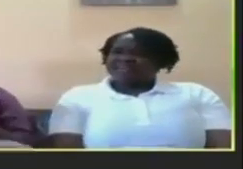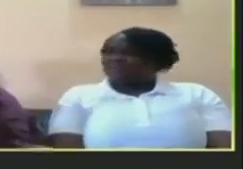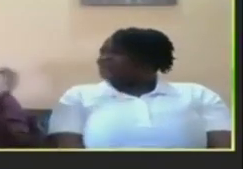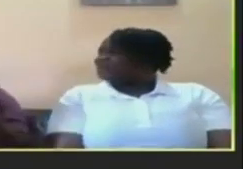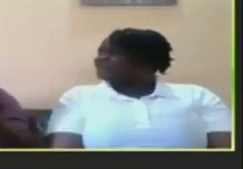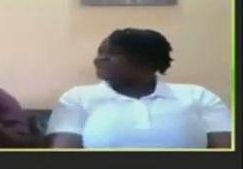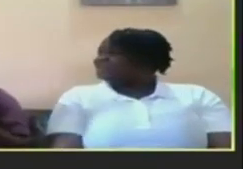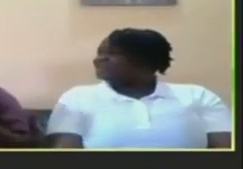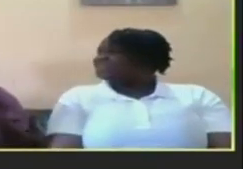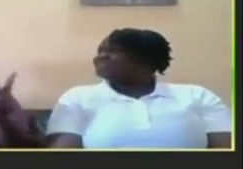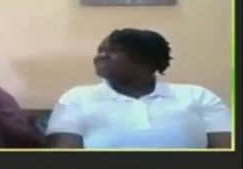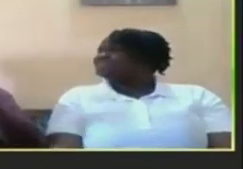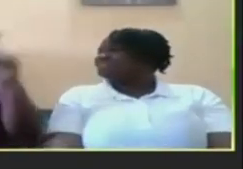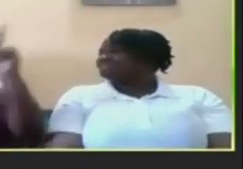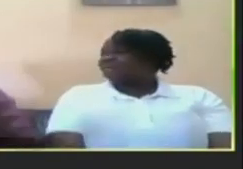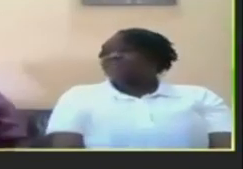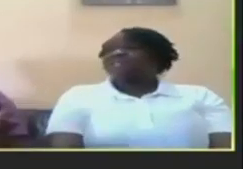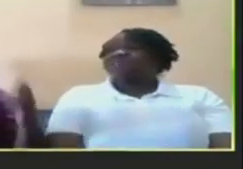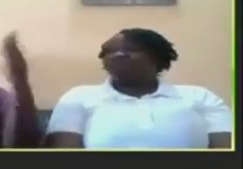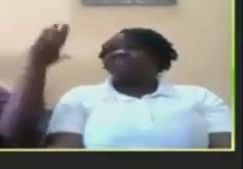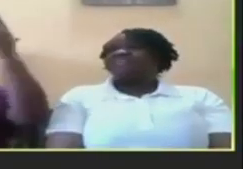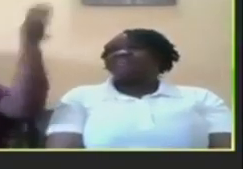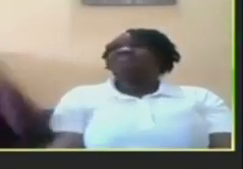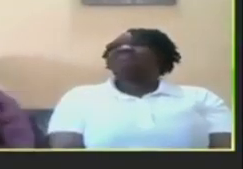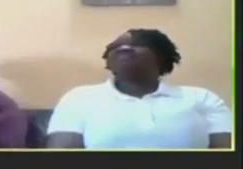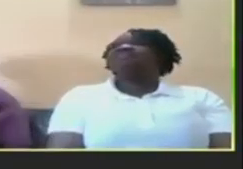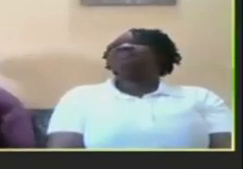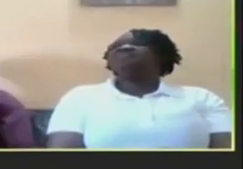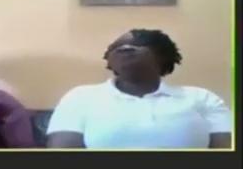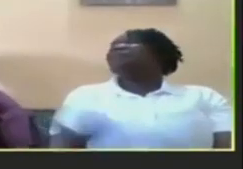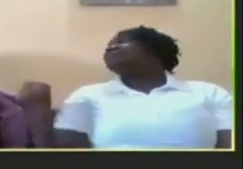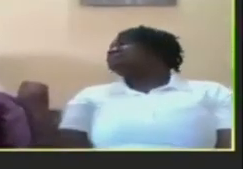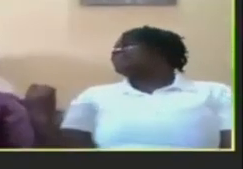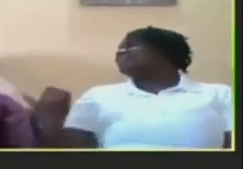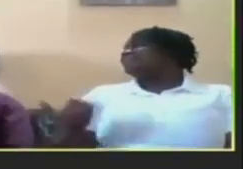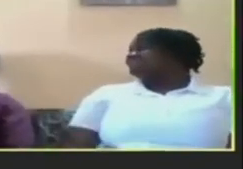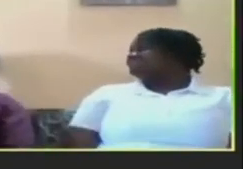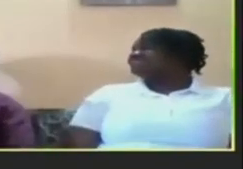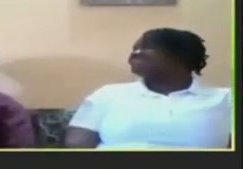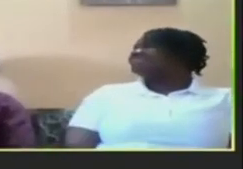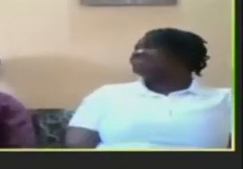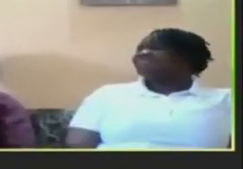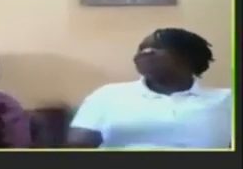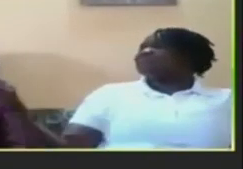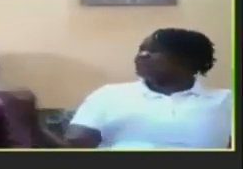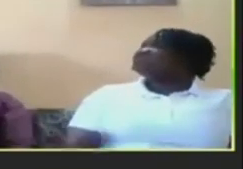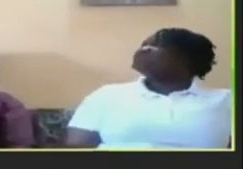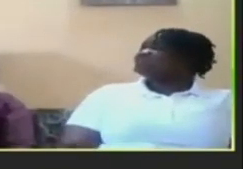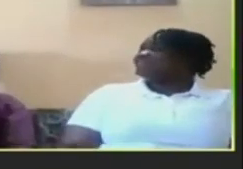you but if you sign where you're drinking bring two drinks